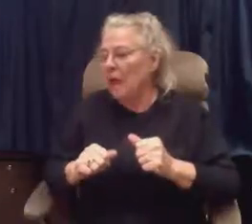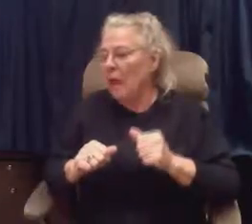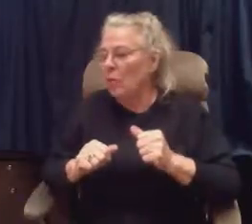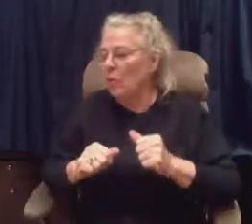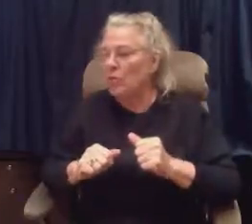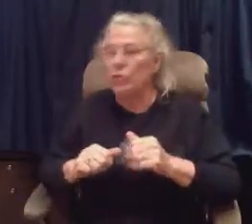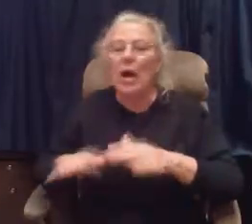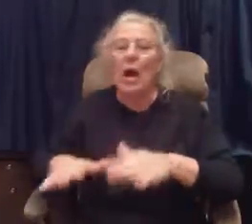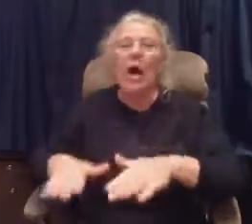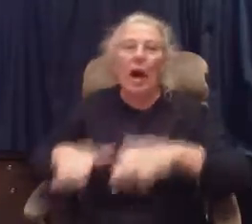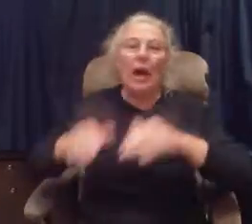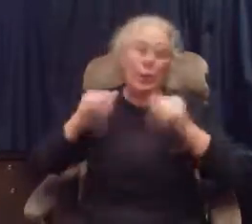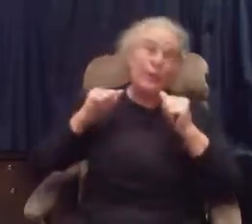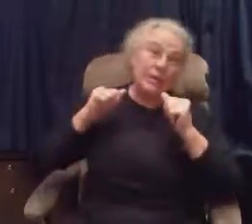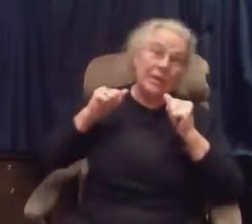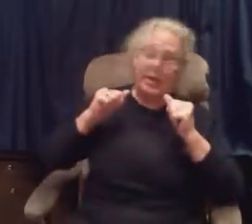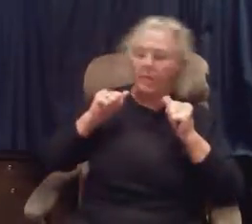I would do, I would leave.